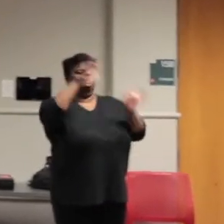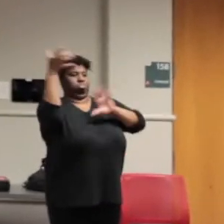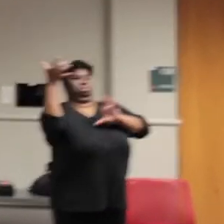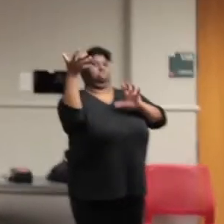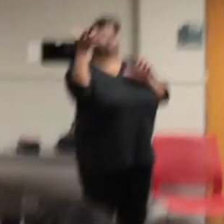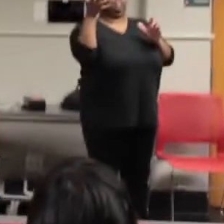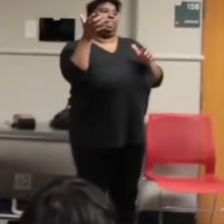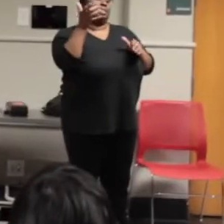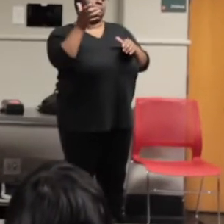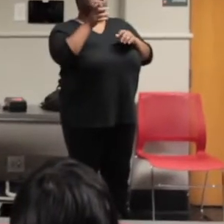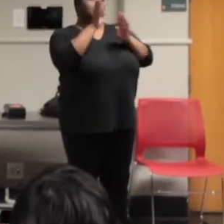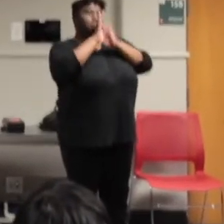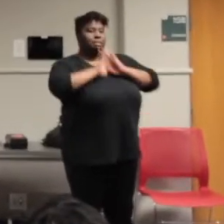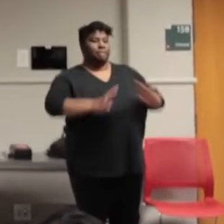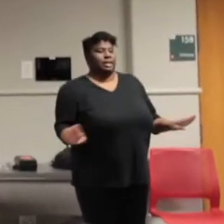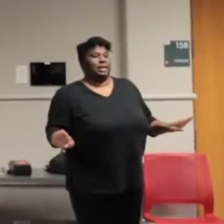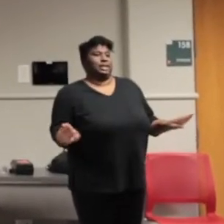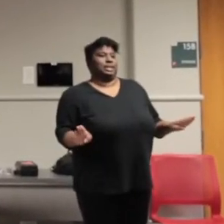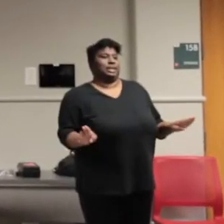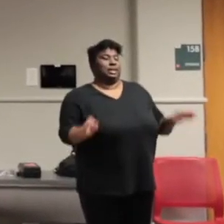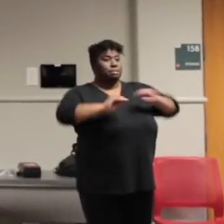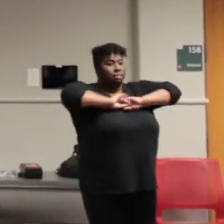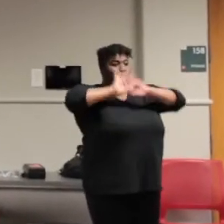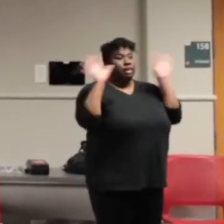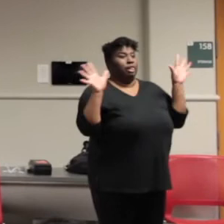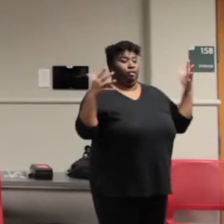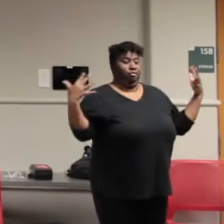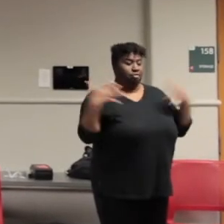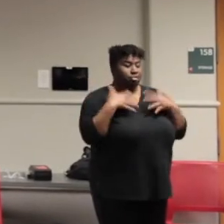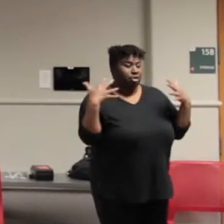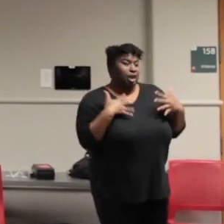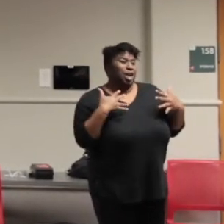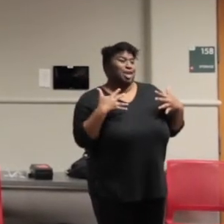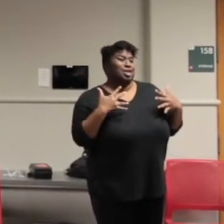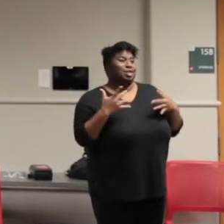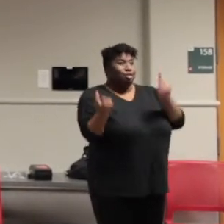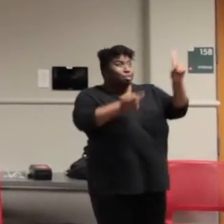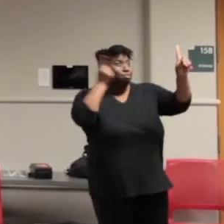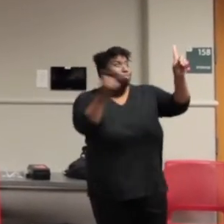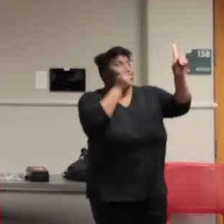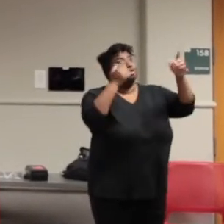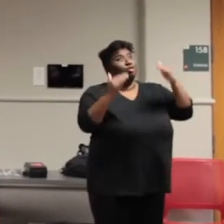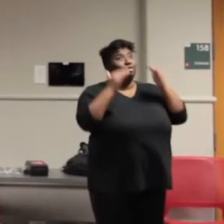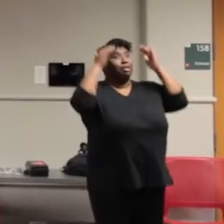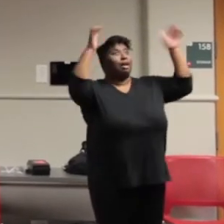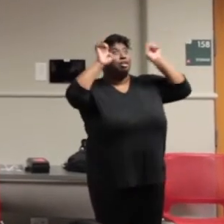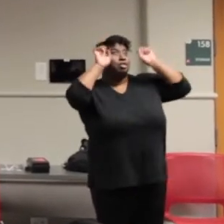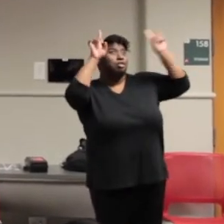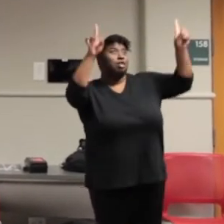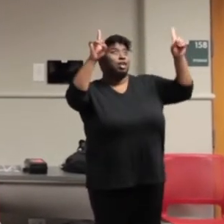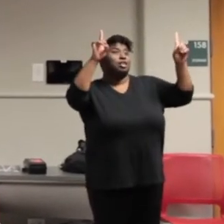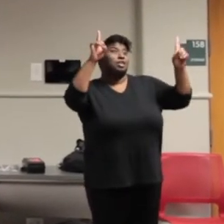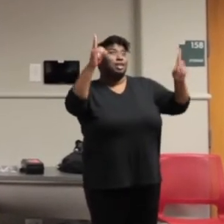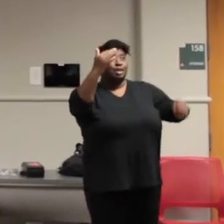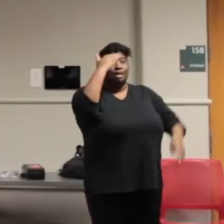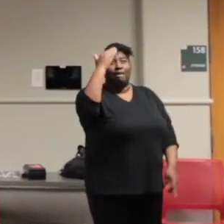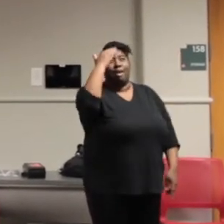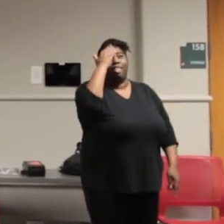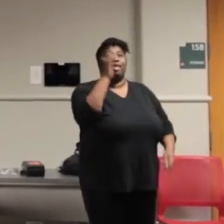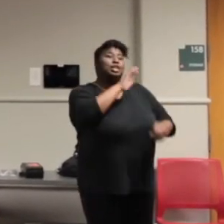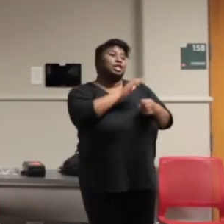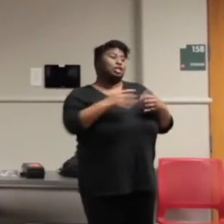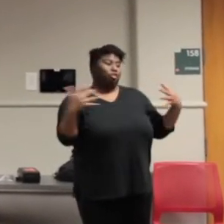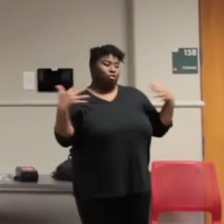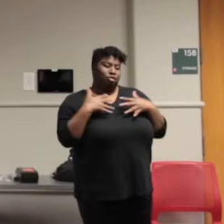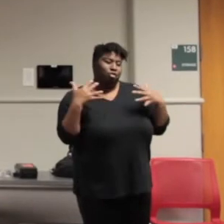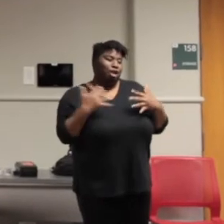and blind them. Let's be clear. Fear is where life pursues higher education, and the fear of God is where minds discover knowledge, and the awe of fear